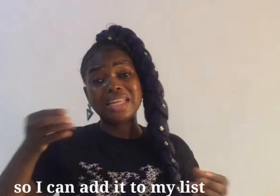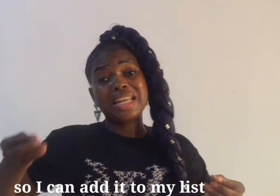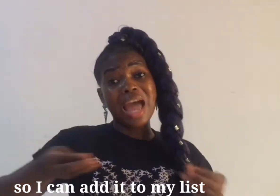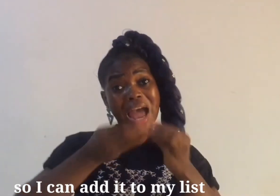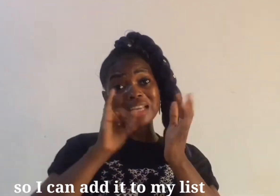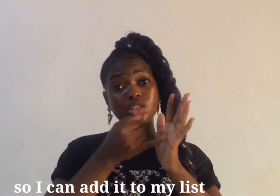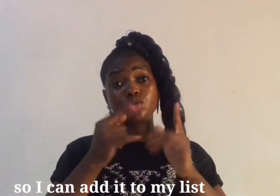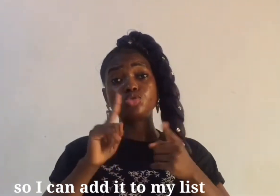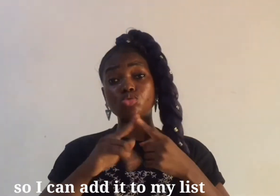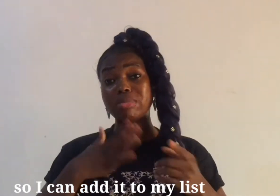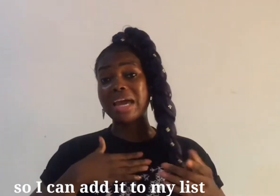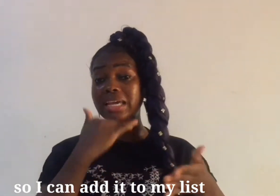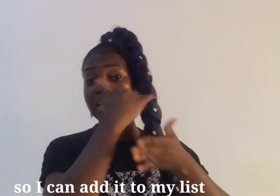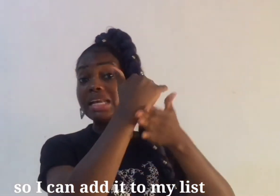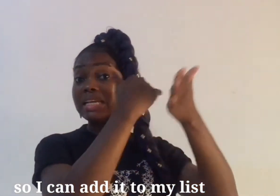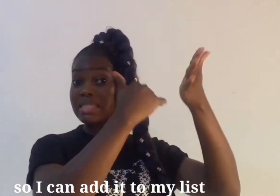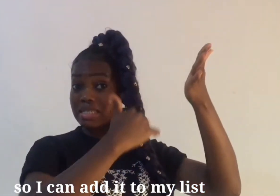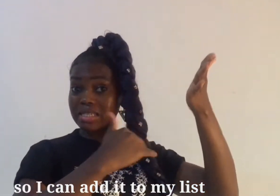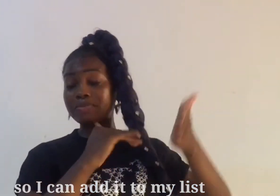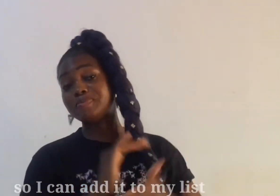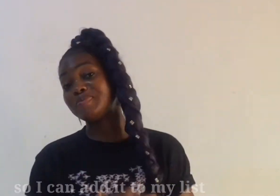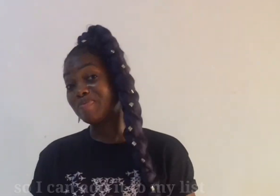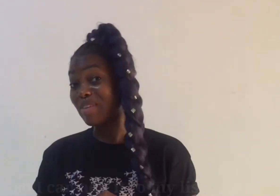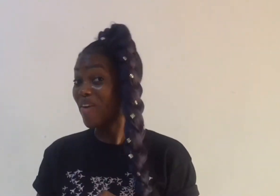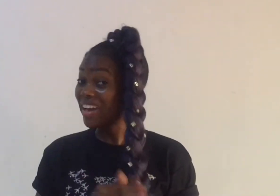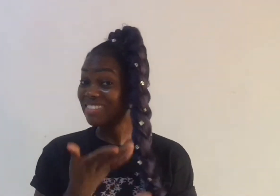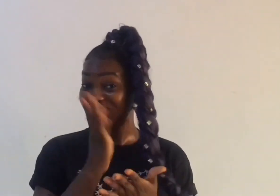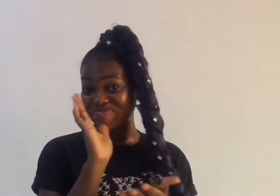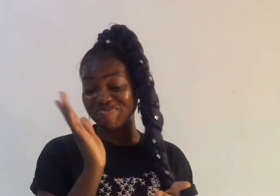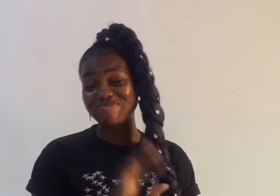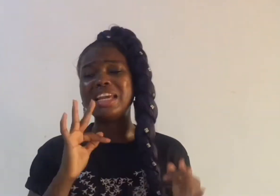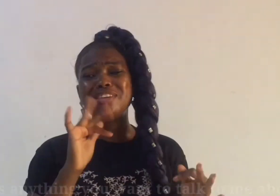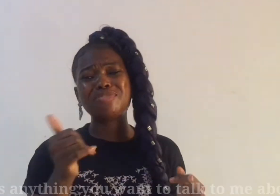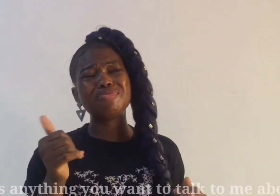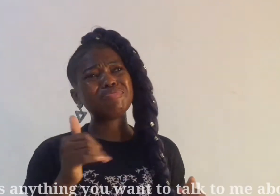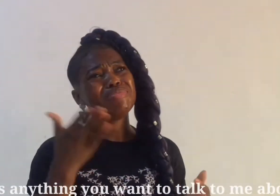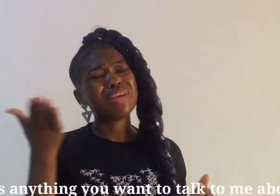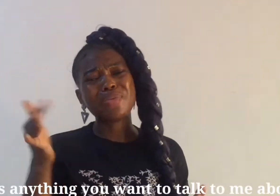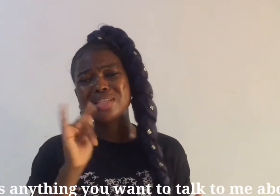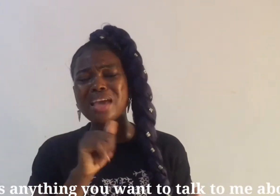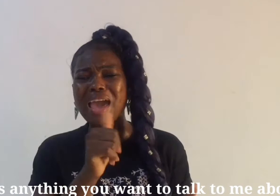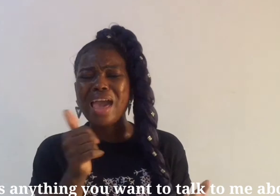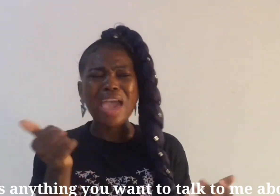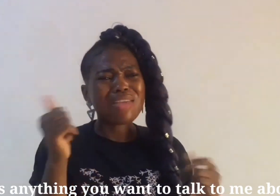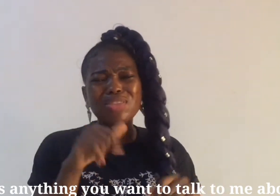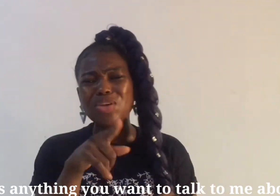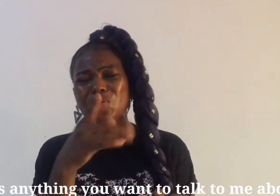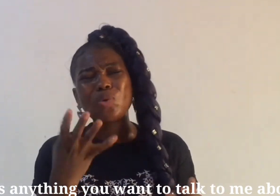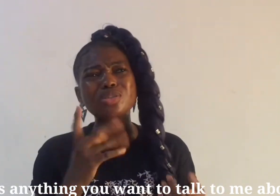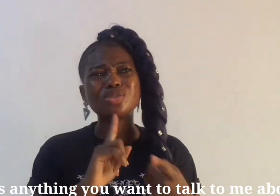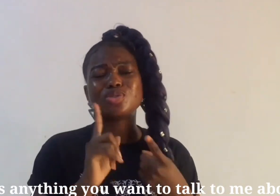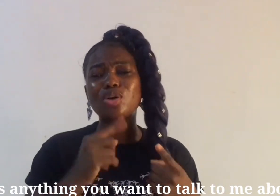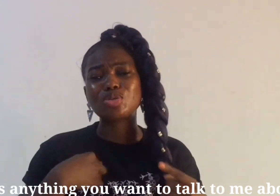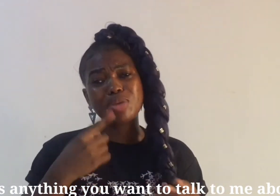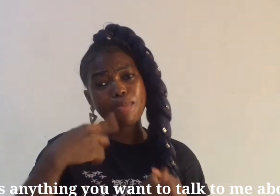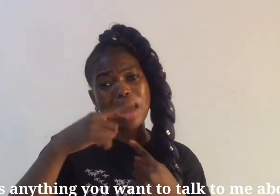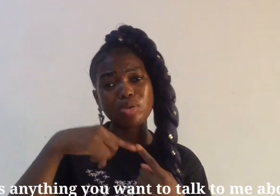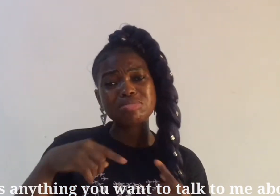can hand it to my list right and if there is anything you want to talk to me about